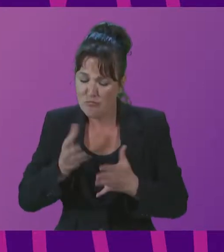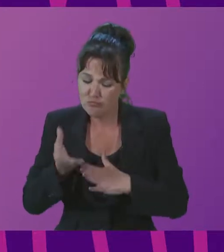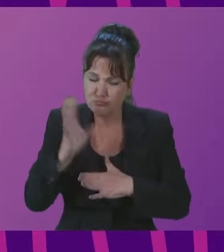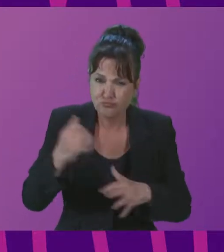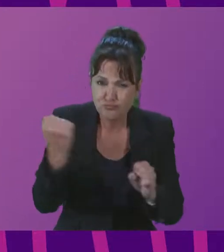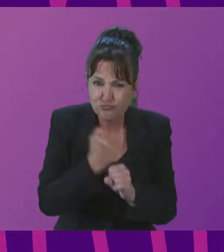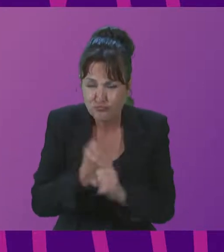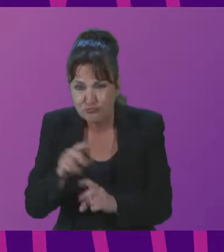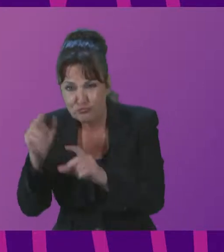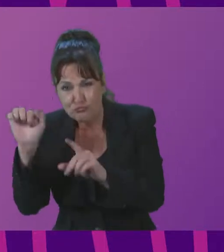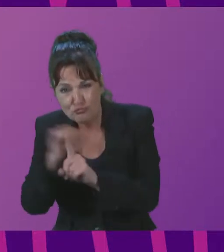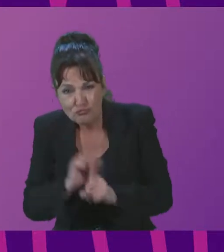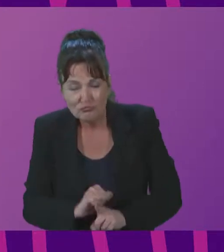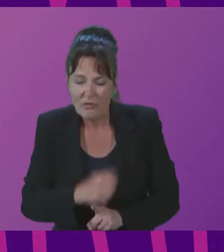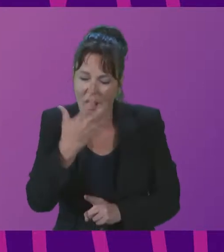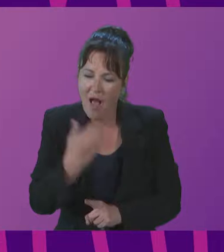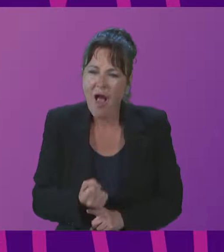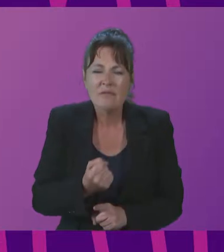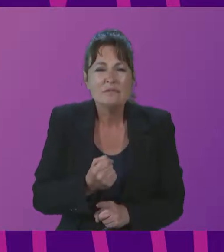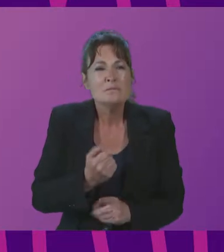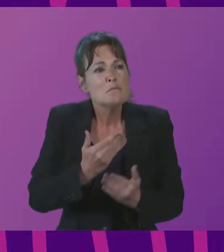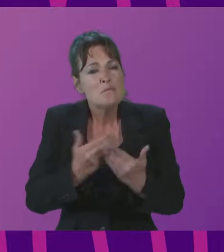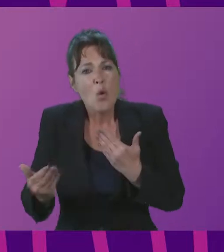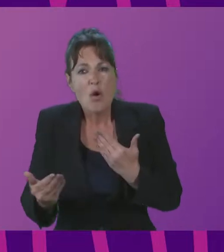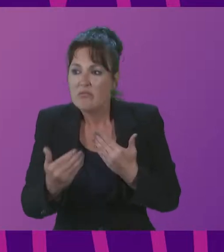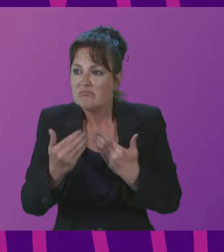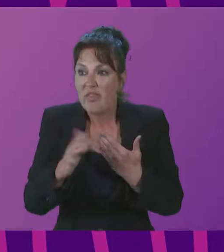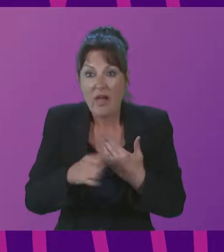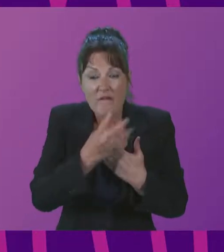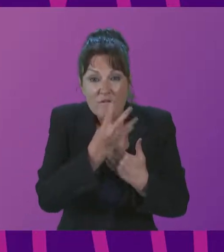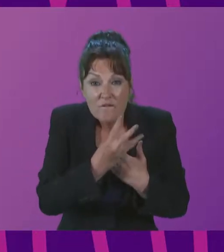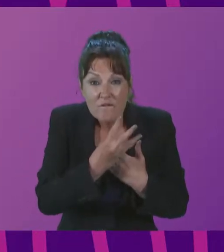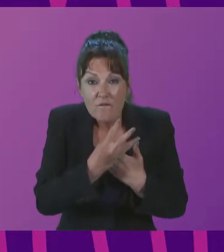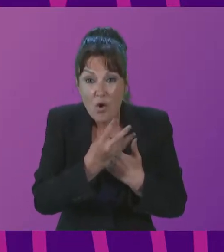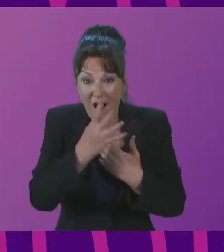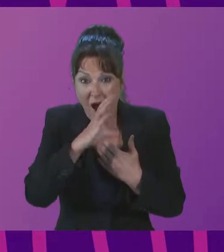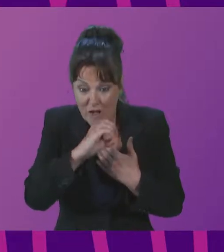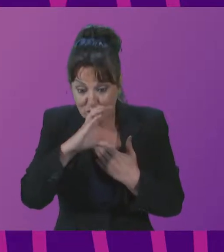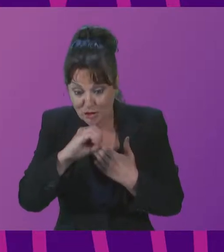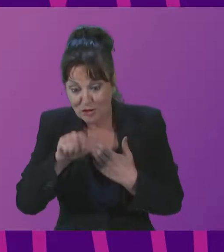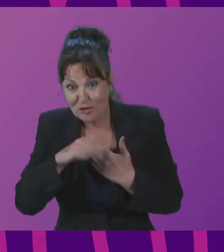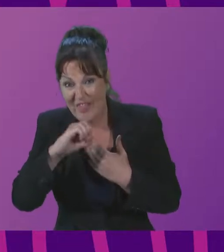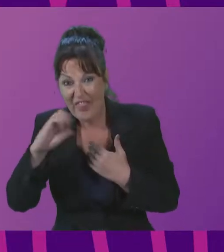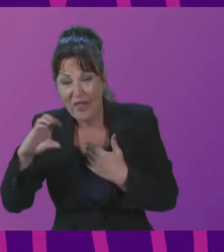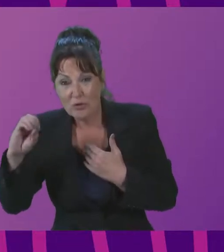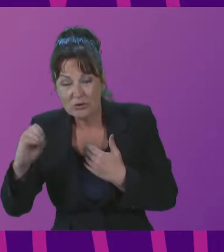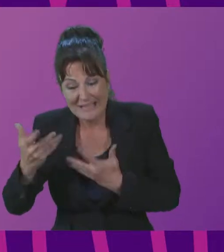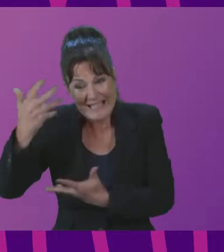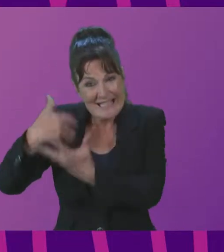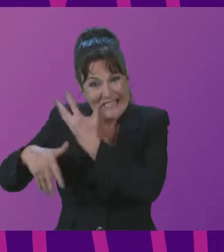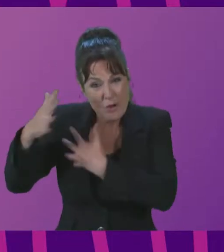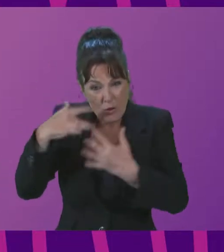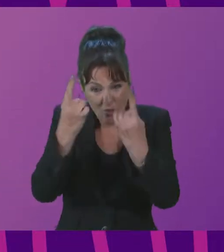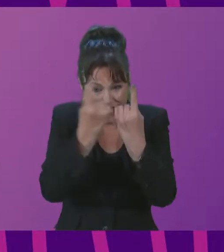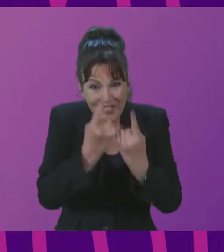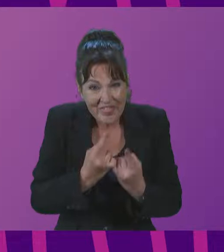It hosts a collection of more than 400,000 historical pieces and